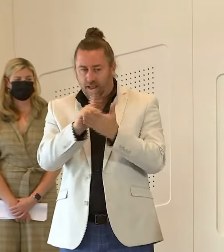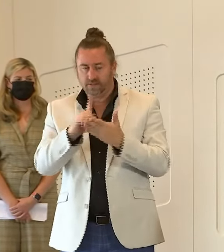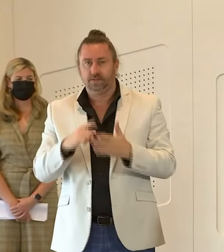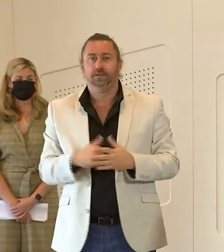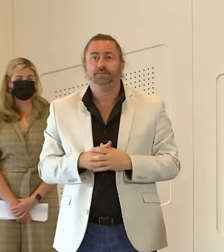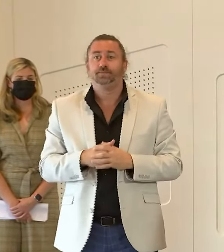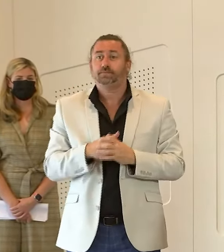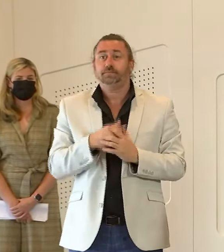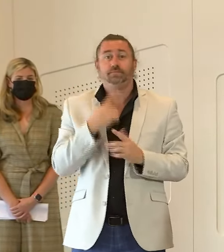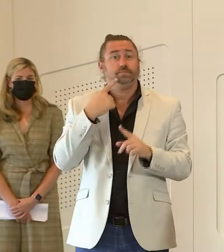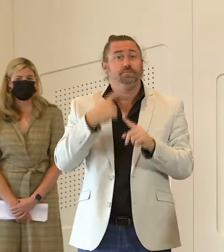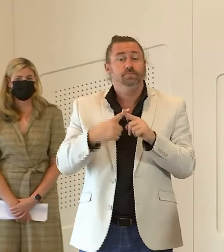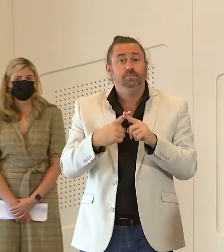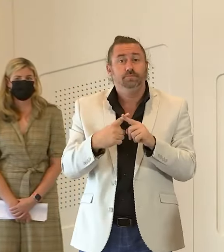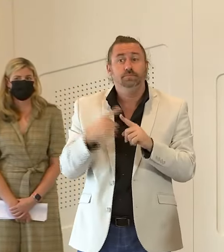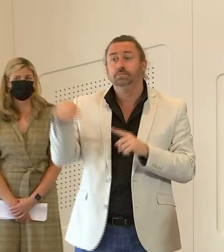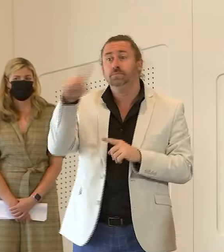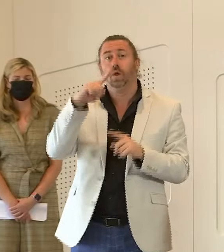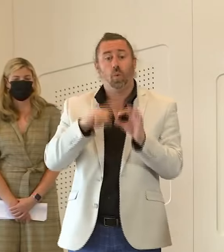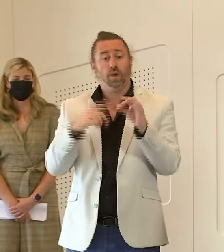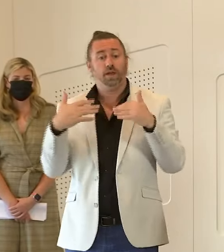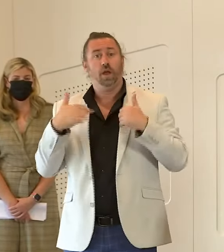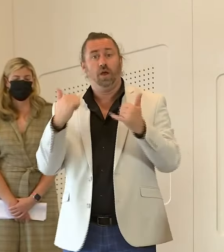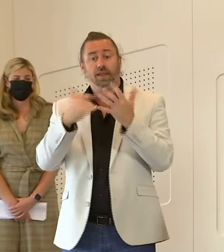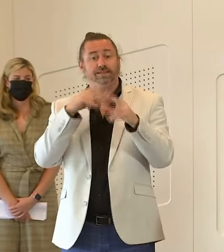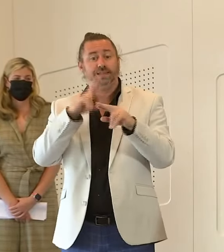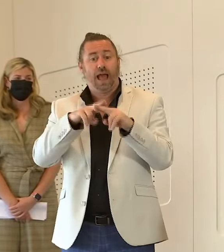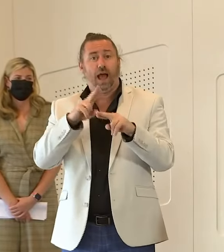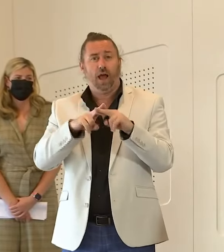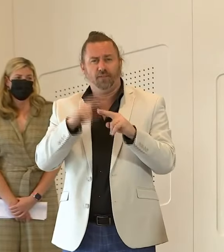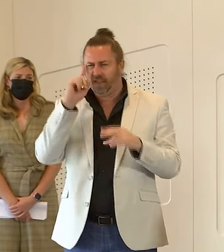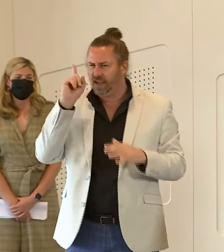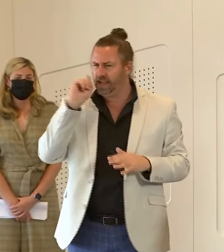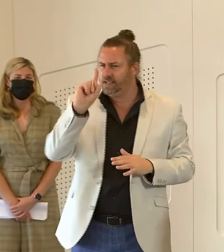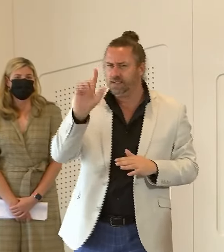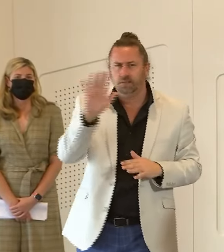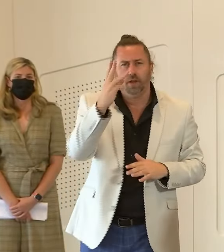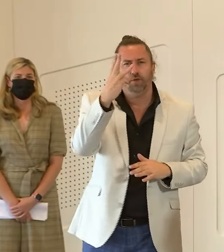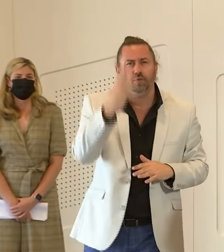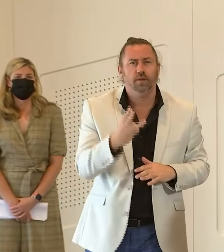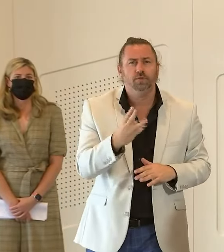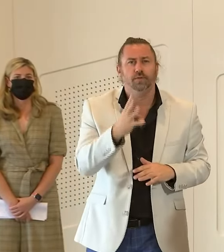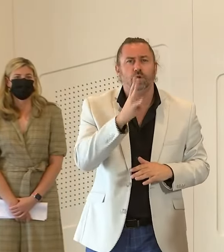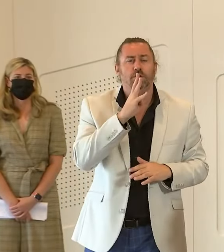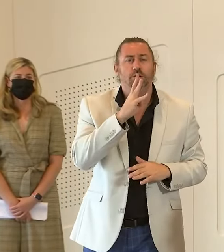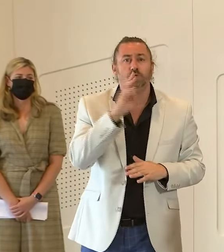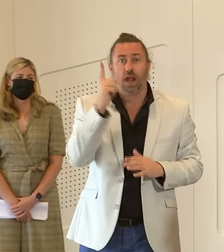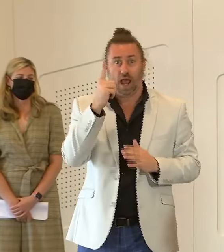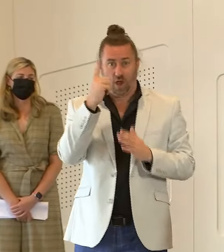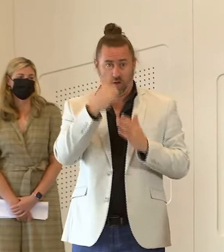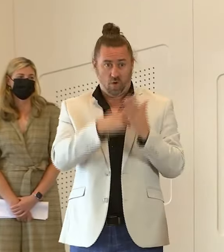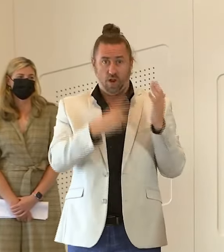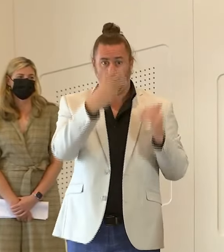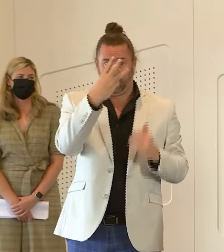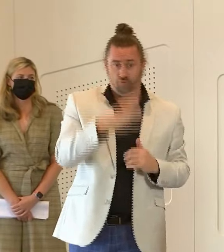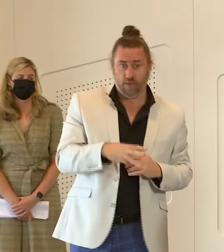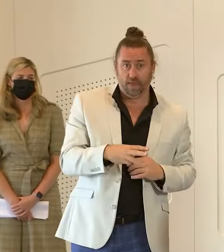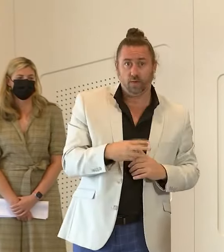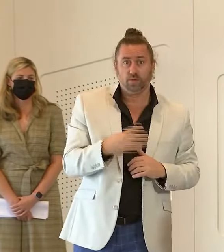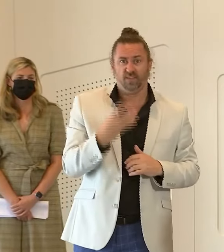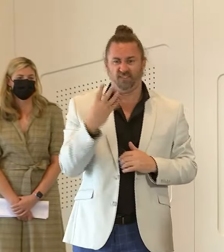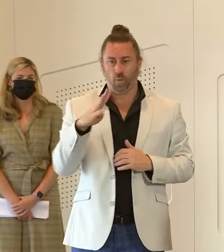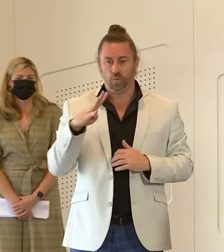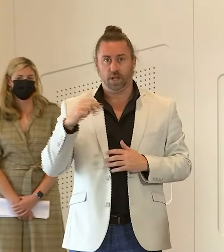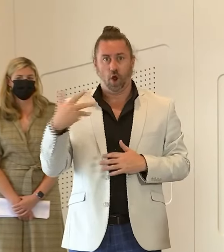number of staff that are isolating and quarantining so I think yesterday I said we had over 3400 we're now down to 3049